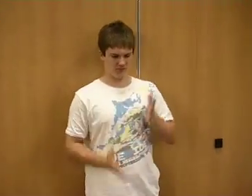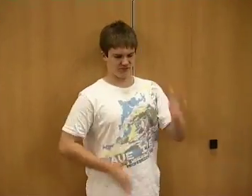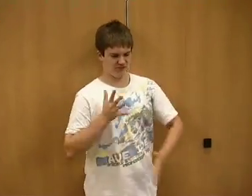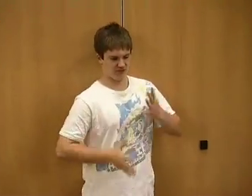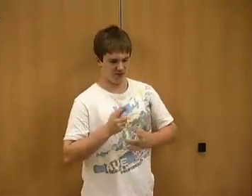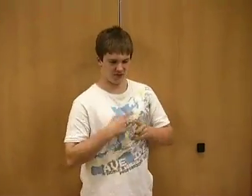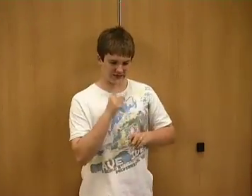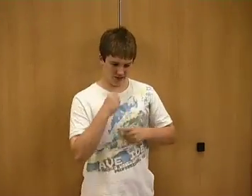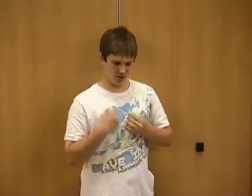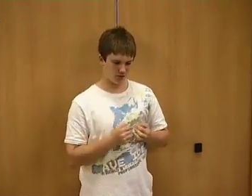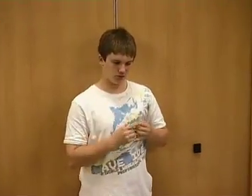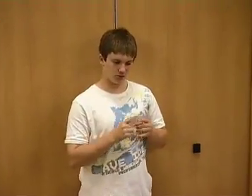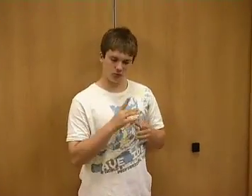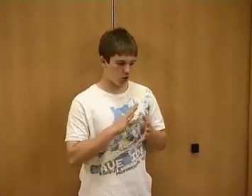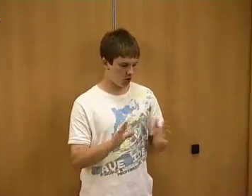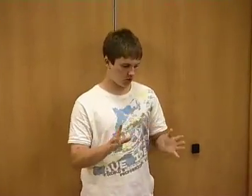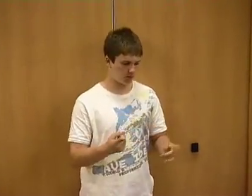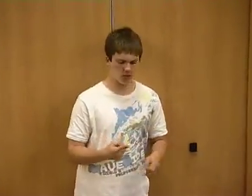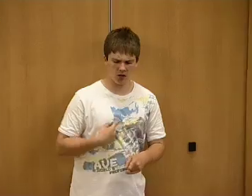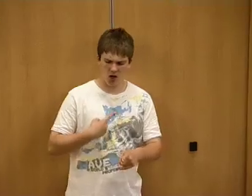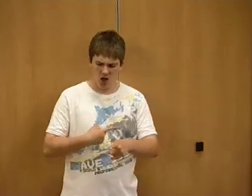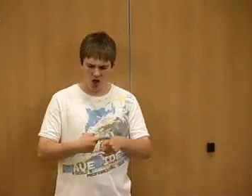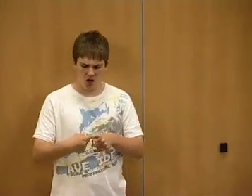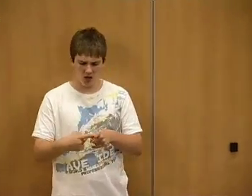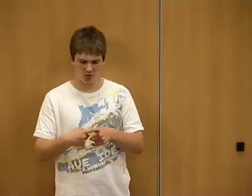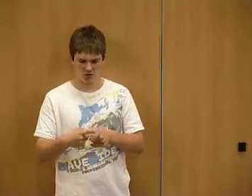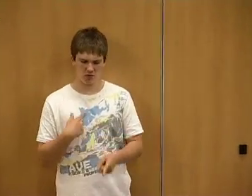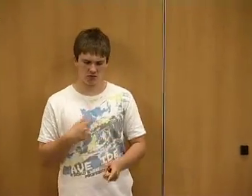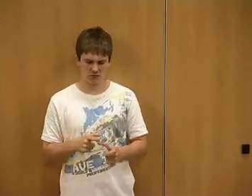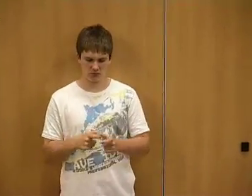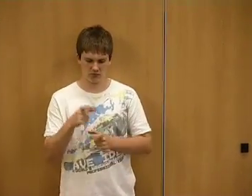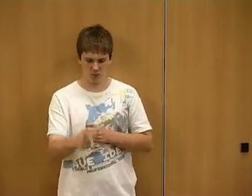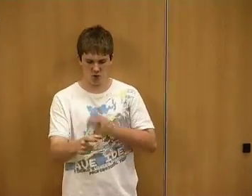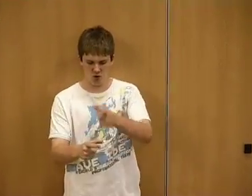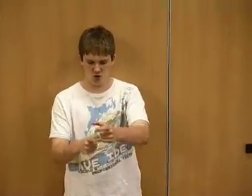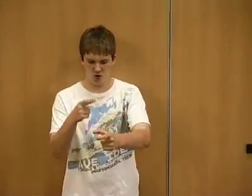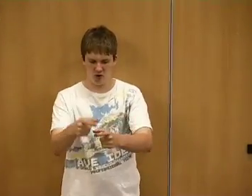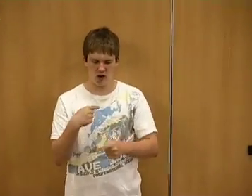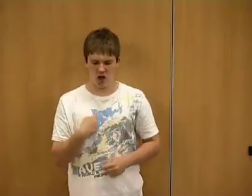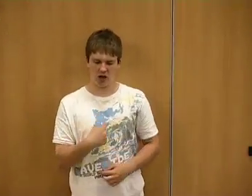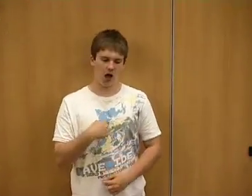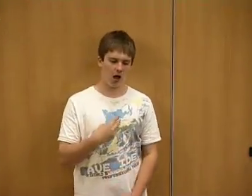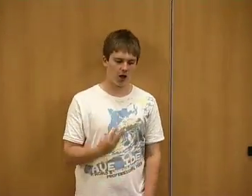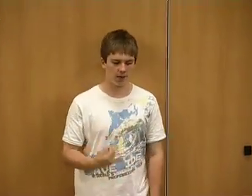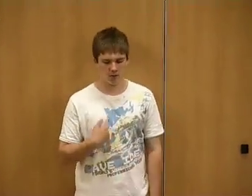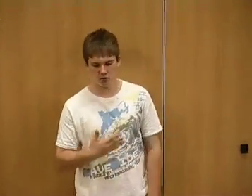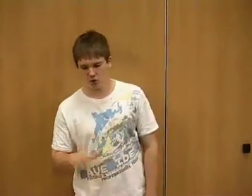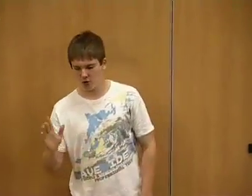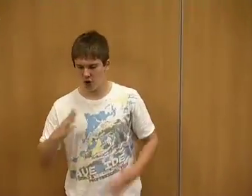So I'm signing. Am I using an English structure and the same word order as English? Is that how